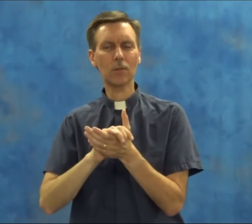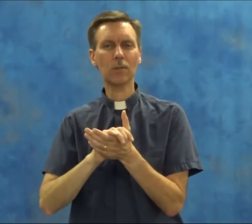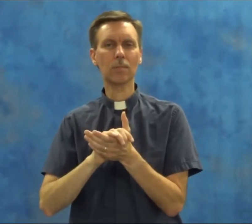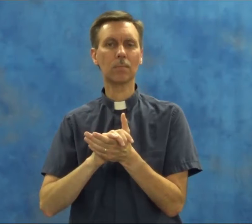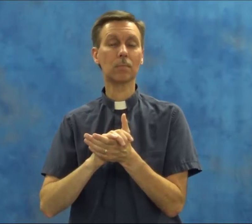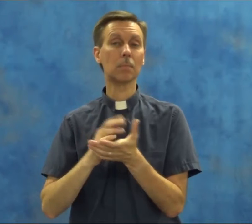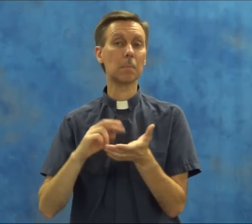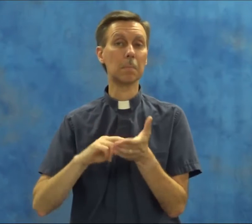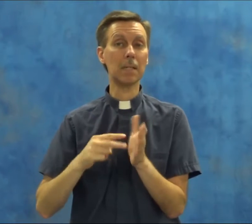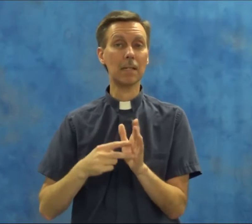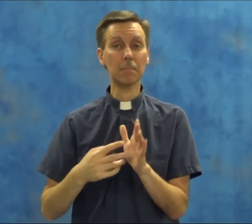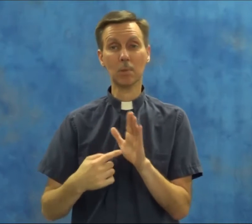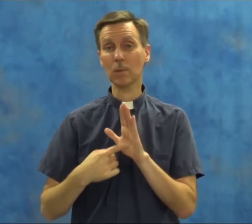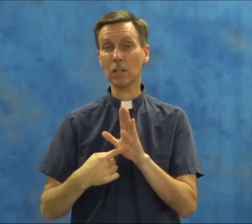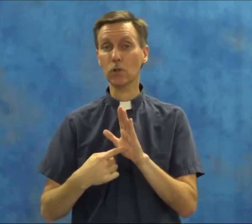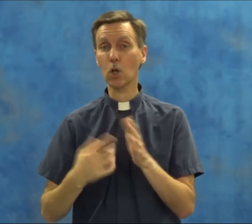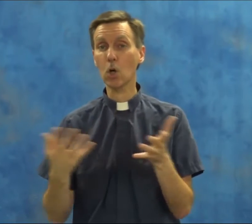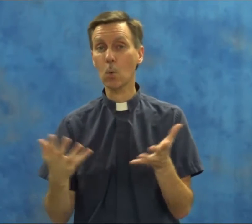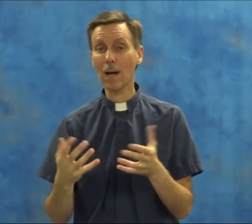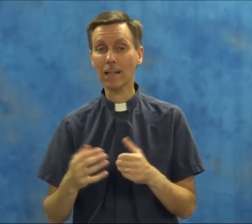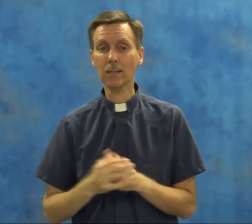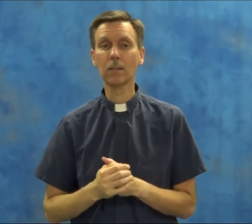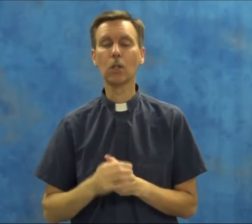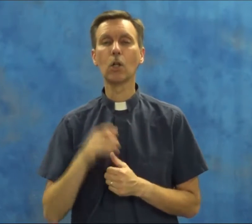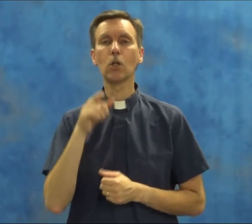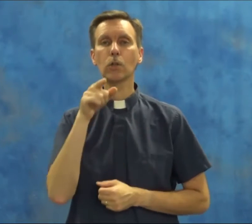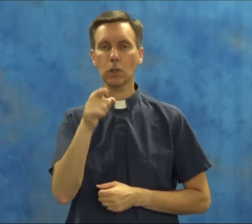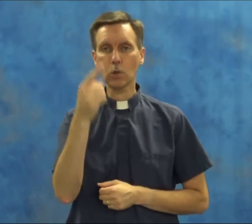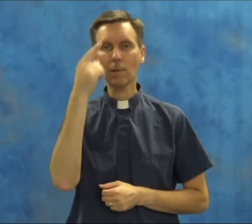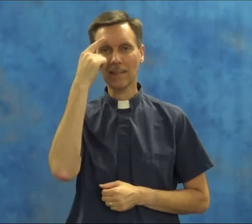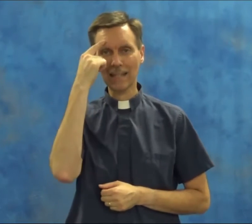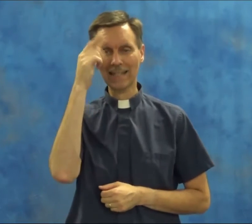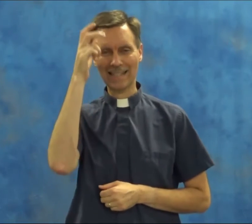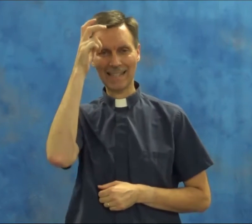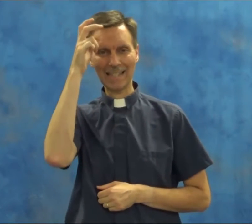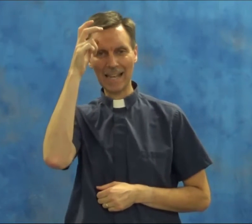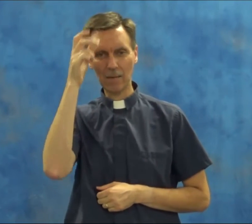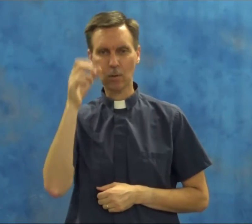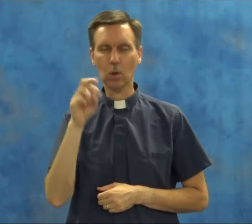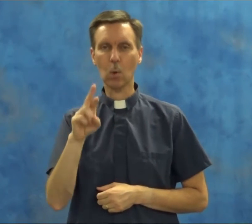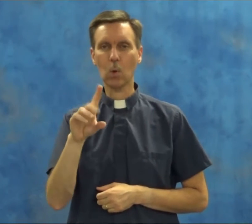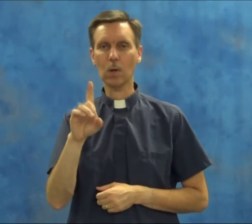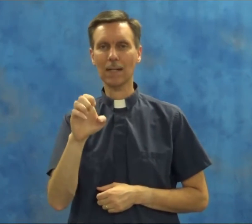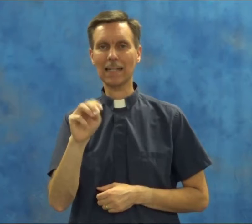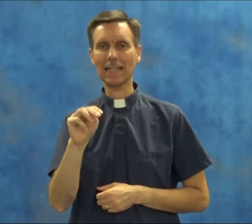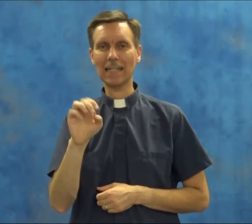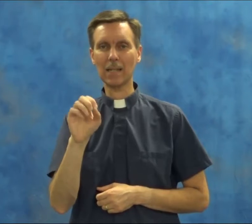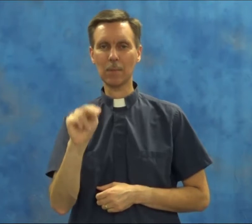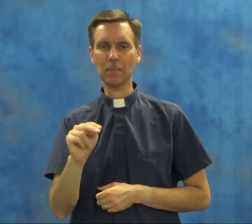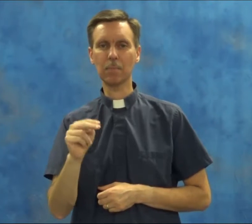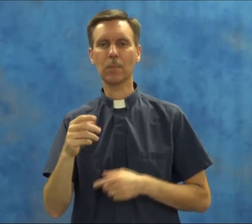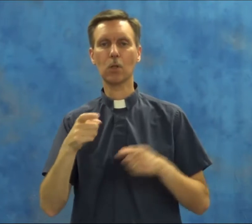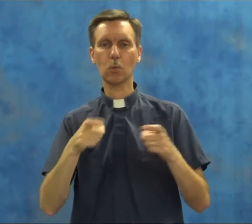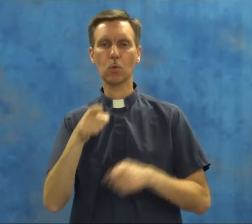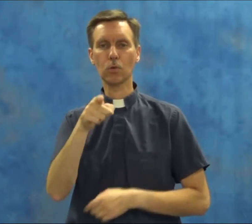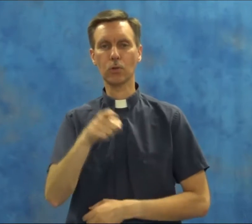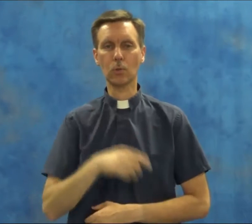mean they show a lot that you think that the devil or a demon rules you.